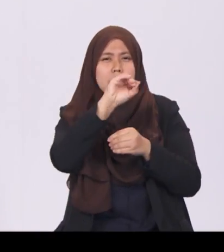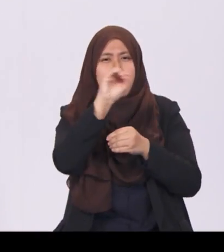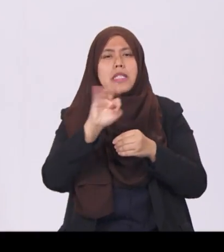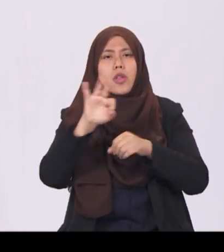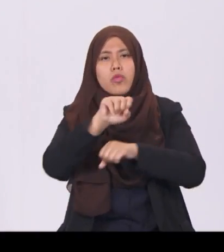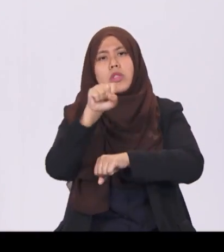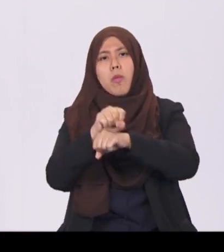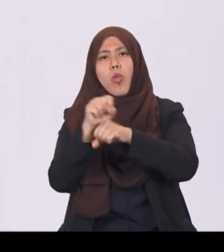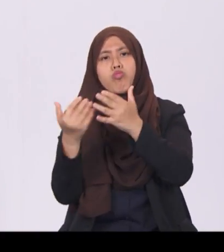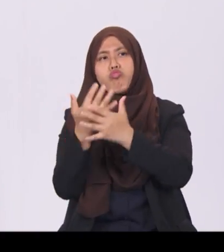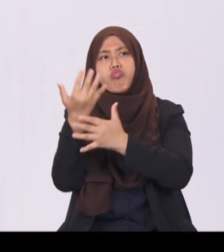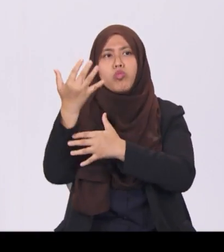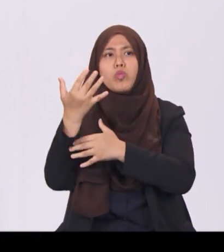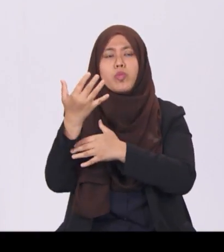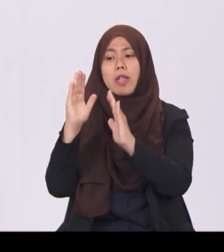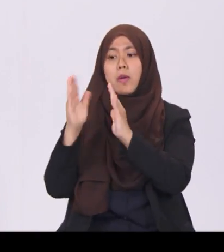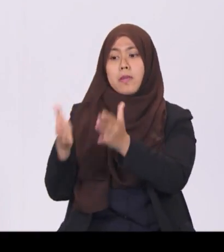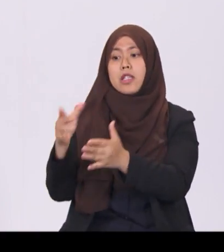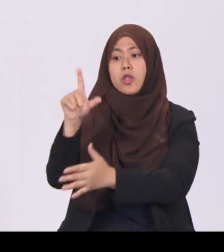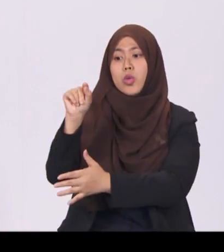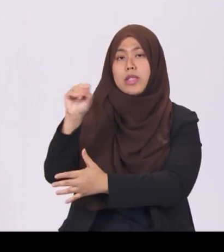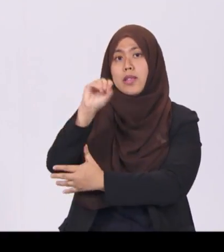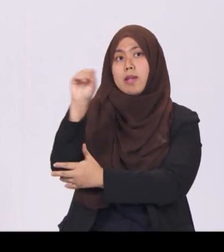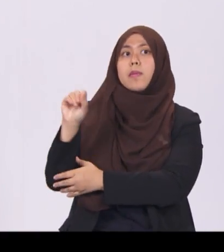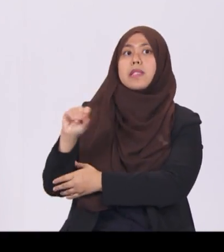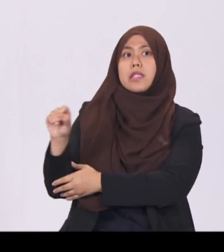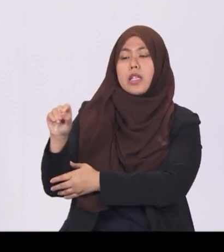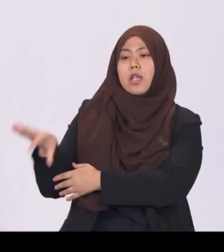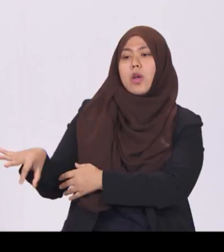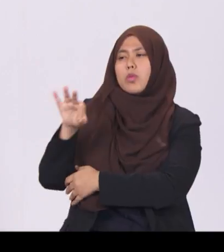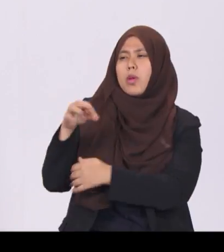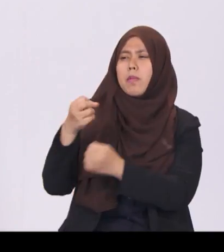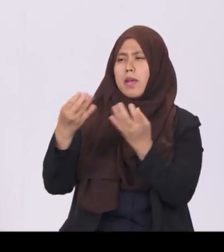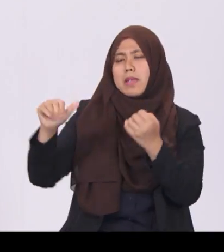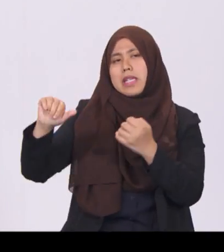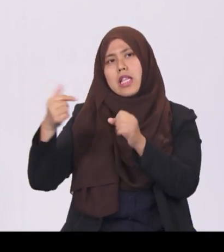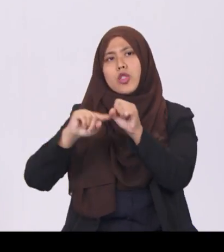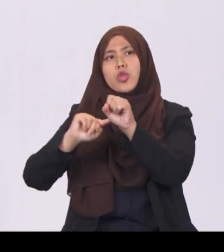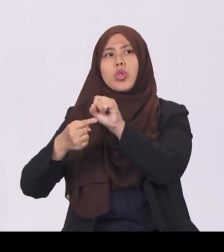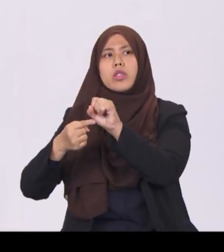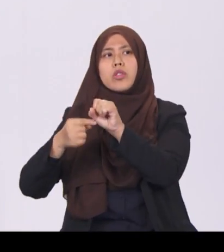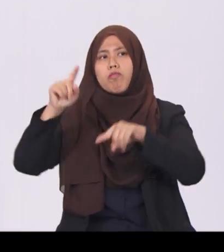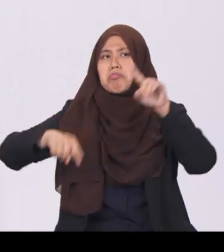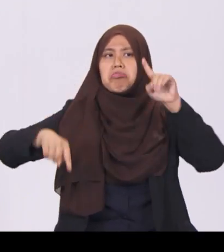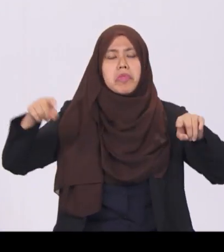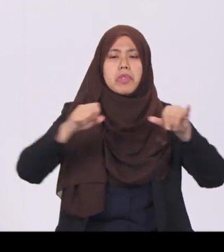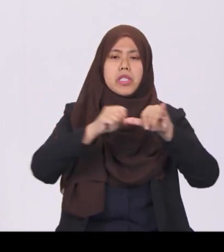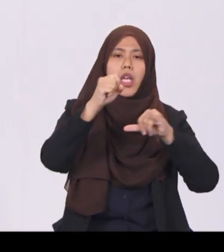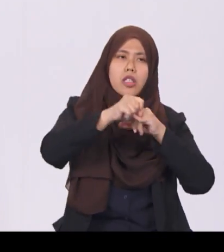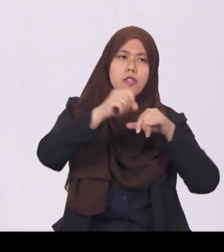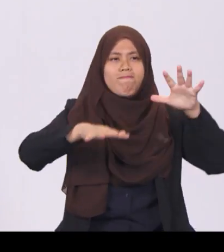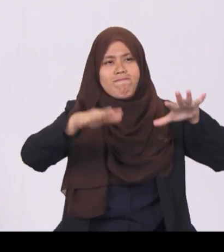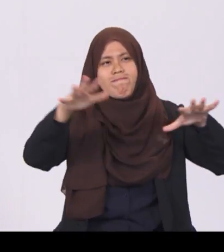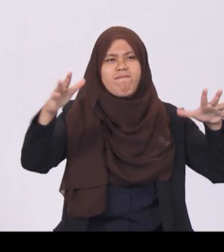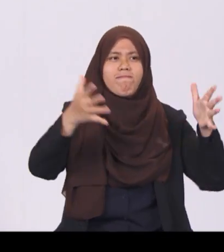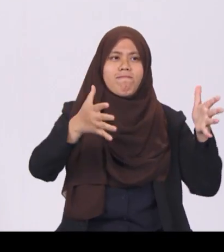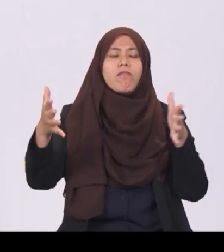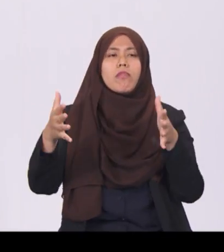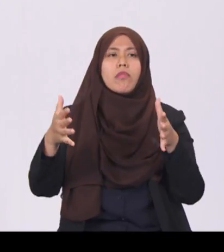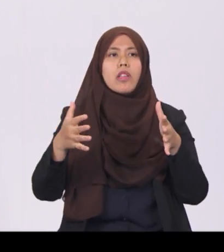The remaining 20% is contributed by many other sources of varying sizes. We will study how to account